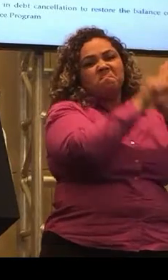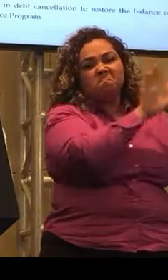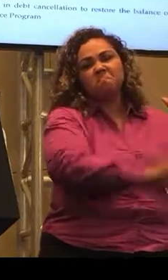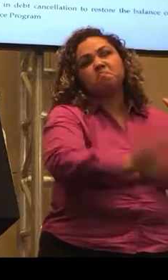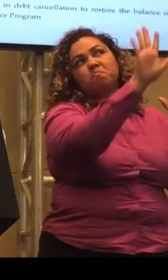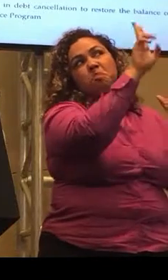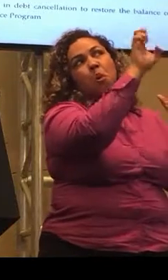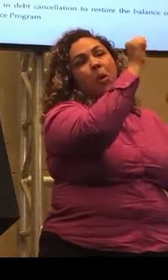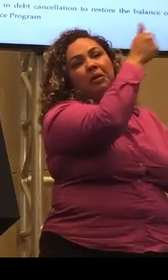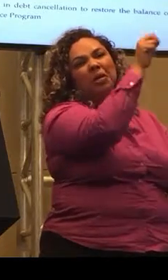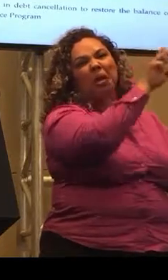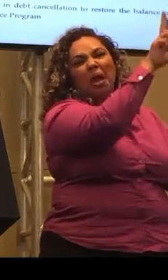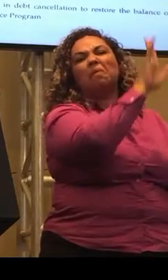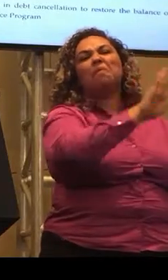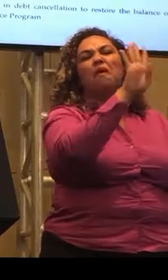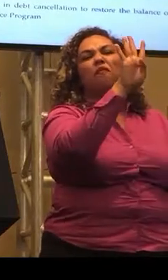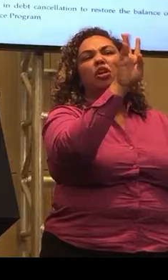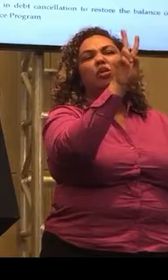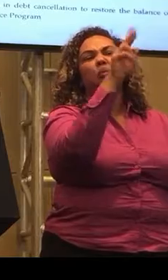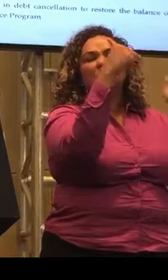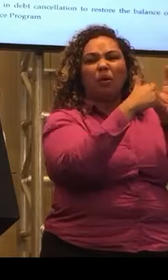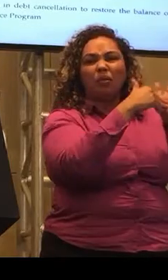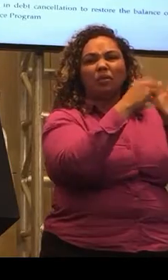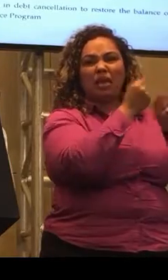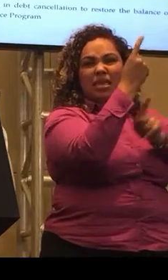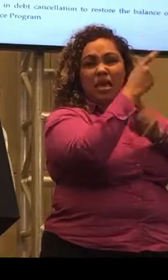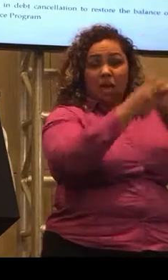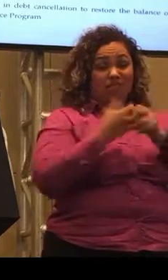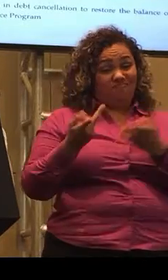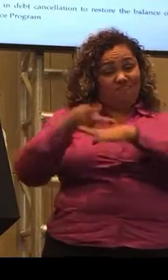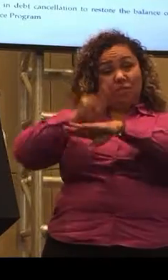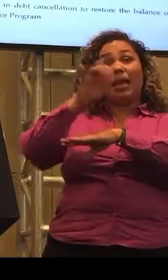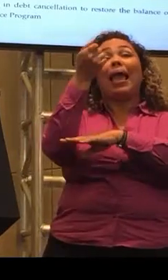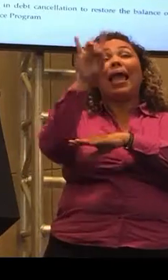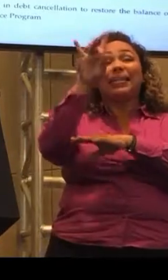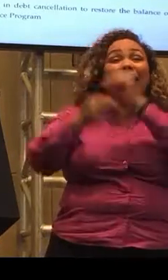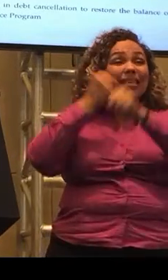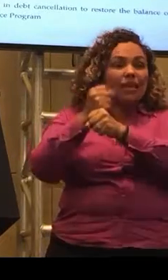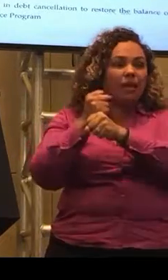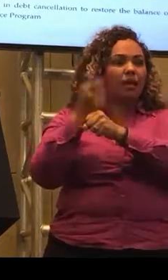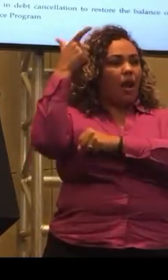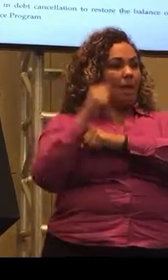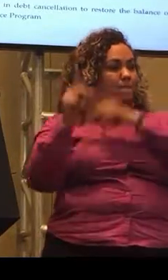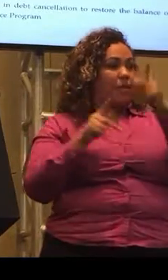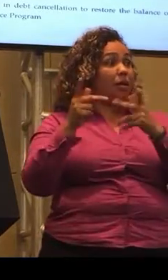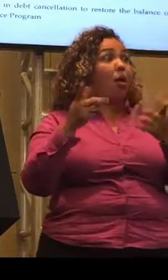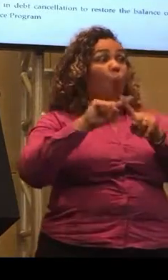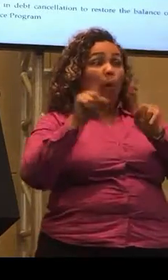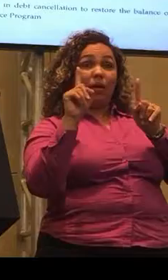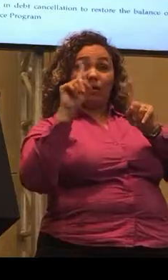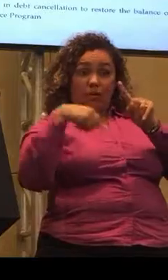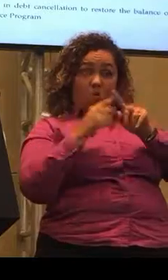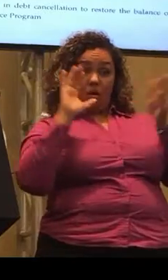up among $42,000 a year. For Puerto Rico, it's $18,000 a year. So when you